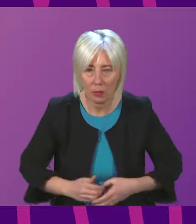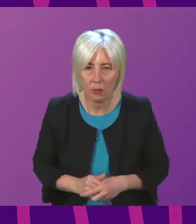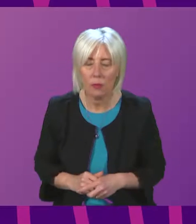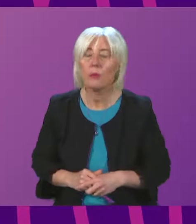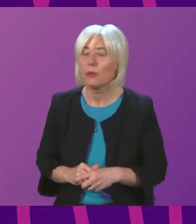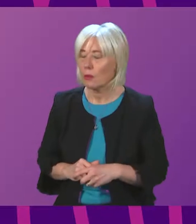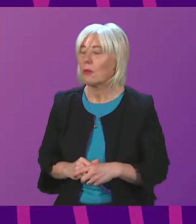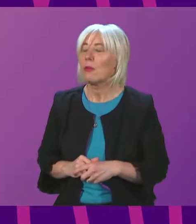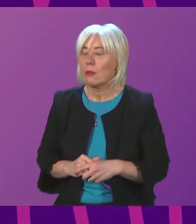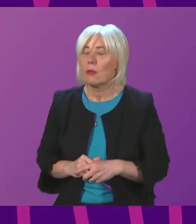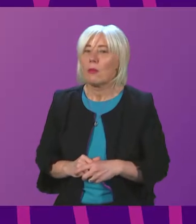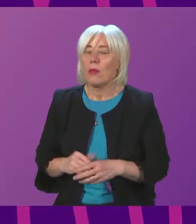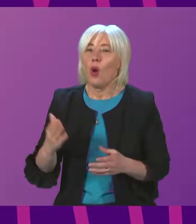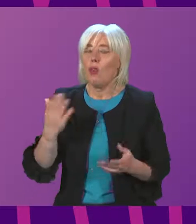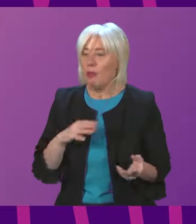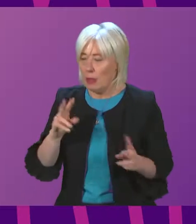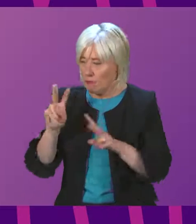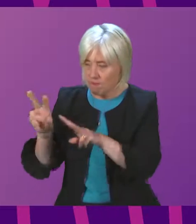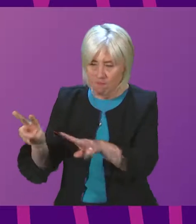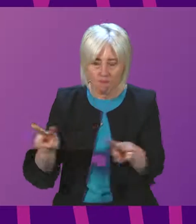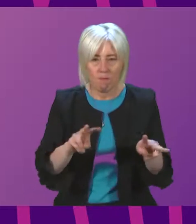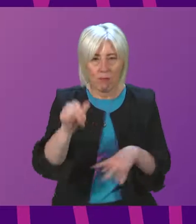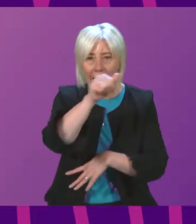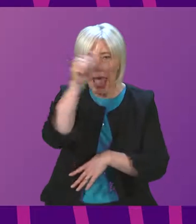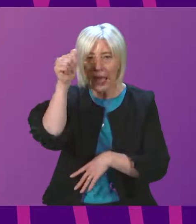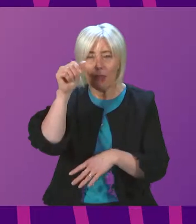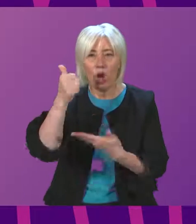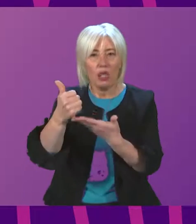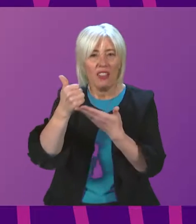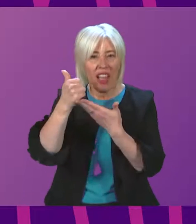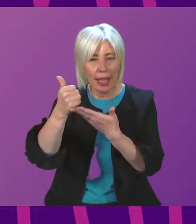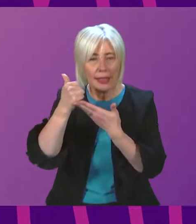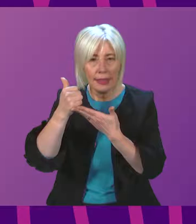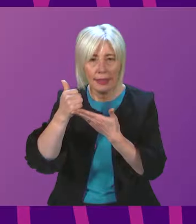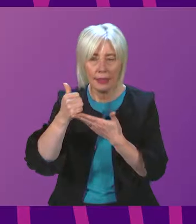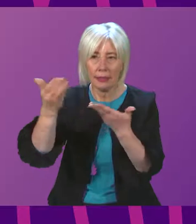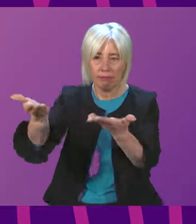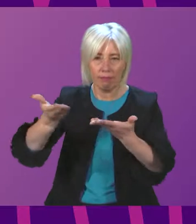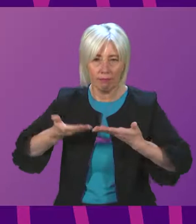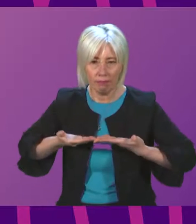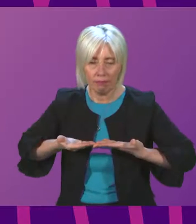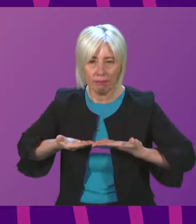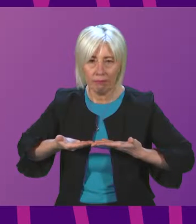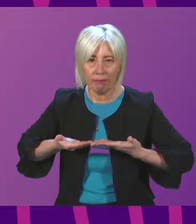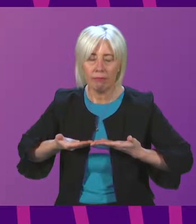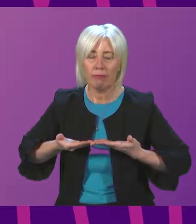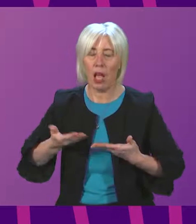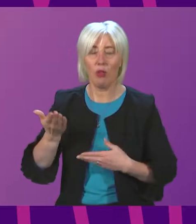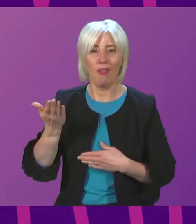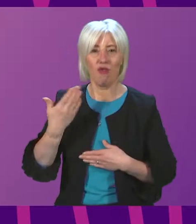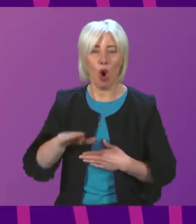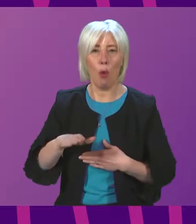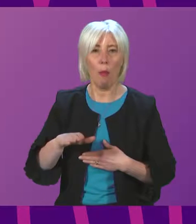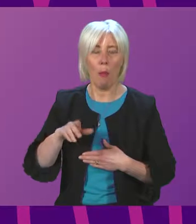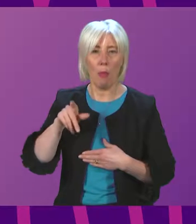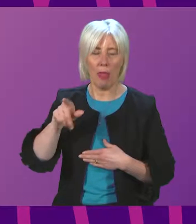have looked at the expert advice that has been given to us and it was on the back of